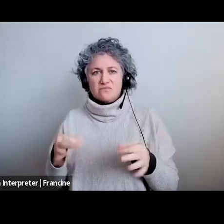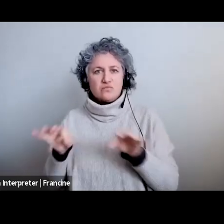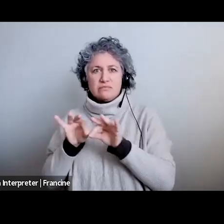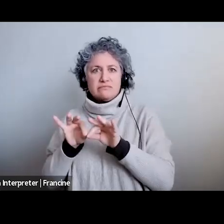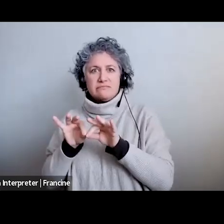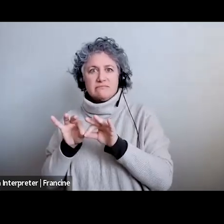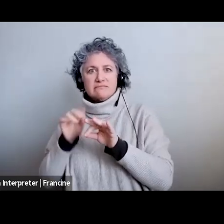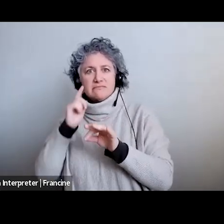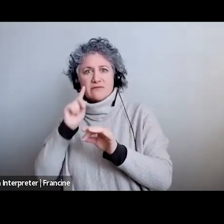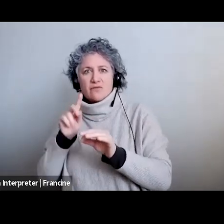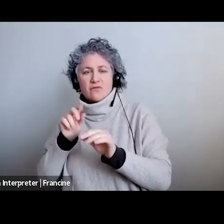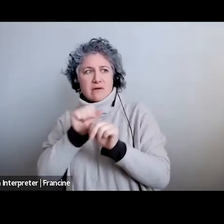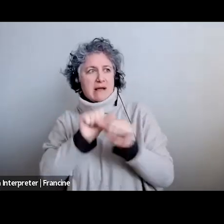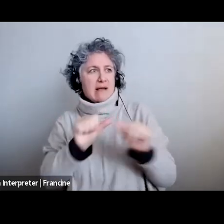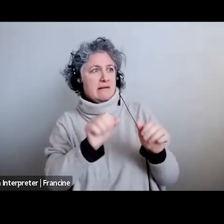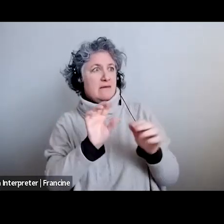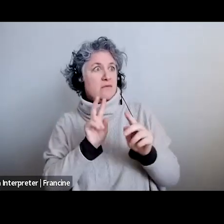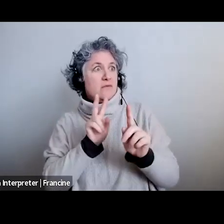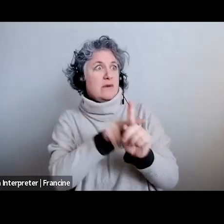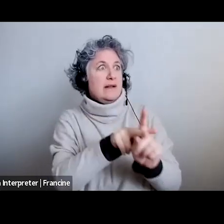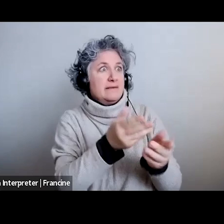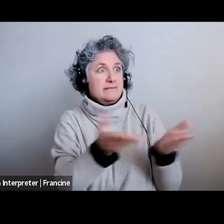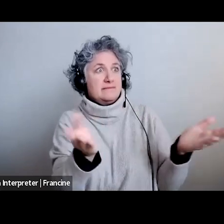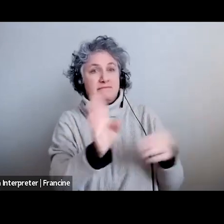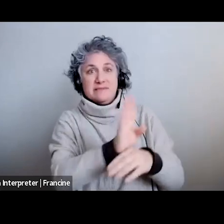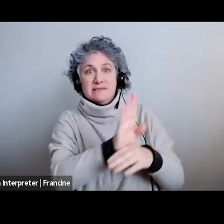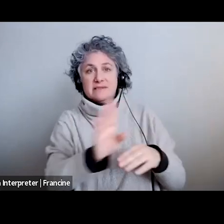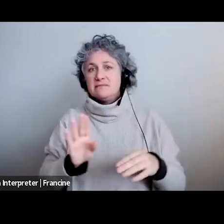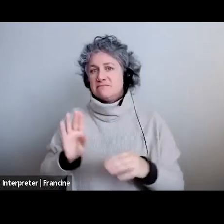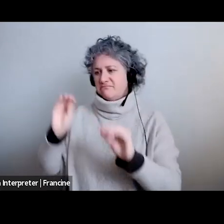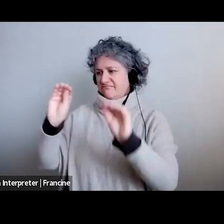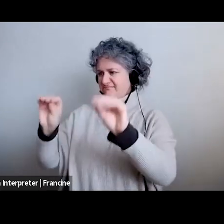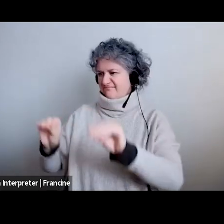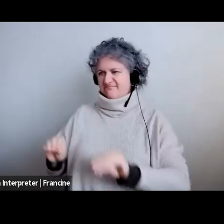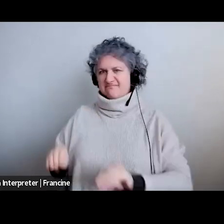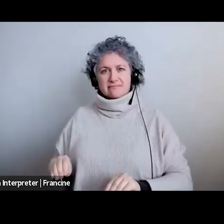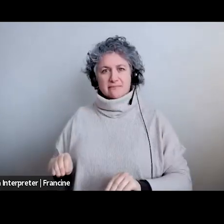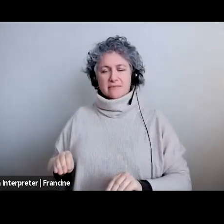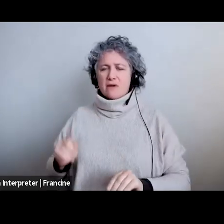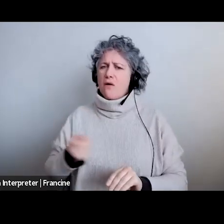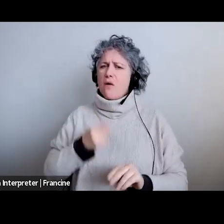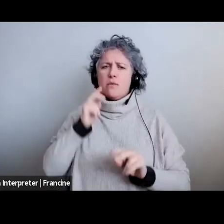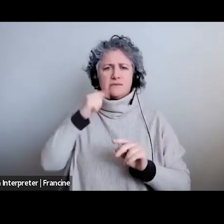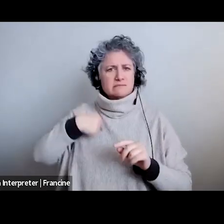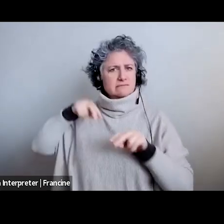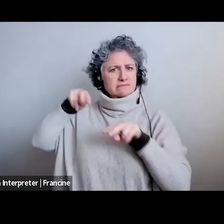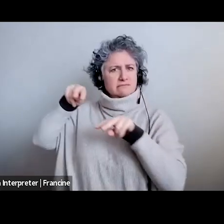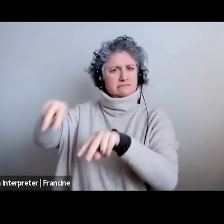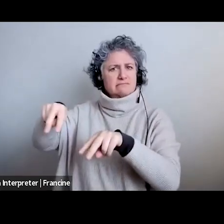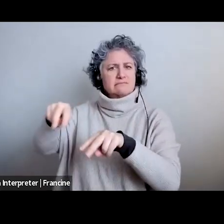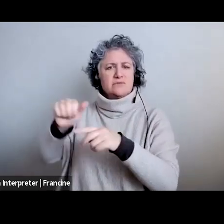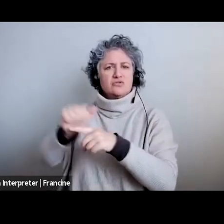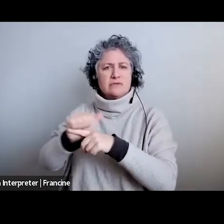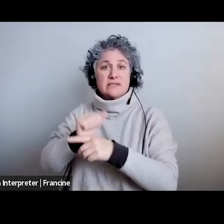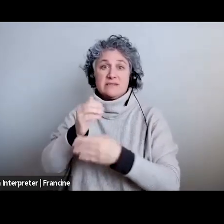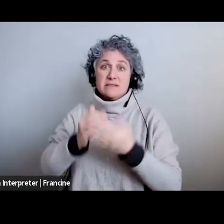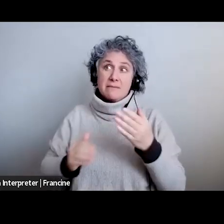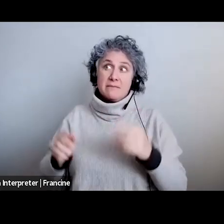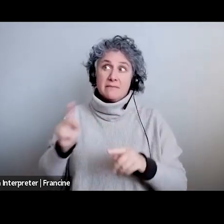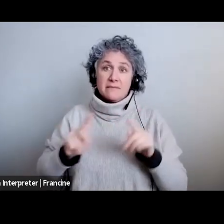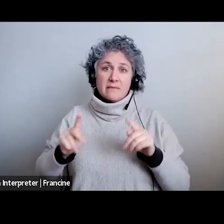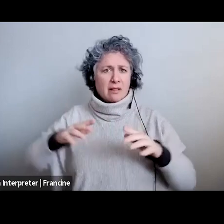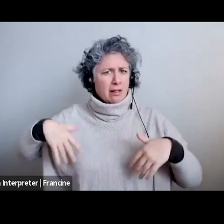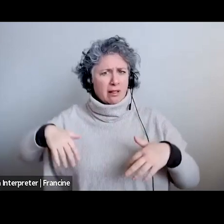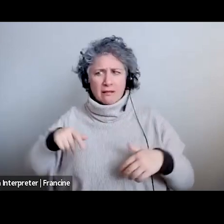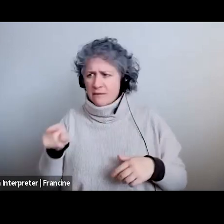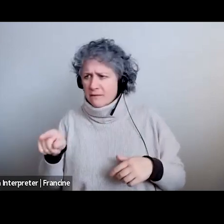i think is a good thing to have on there and i always look at training because sometimes people haven't done anything yet but i look to